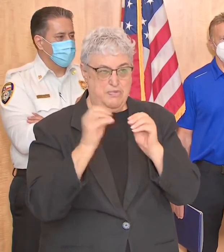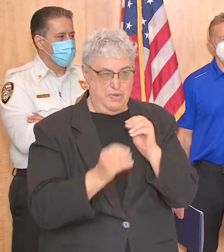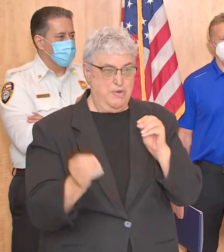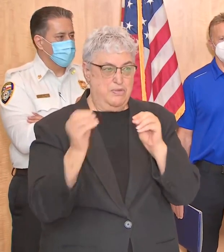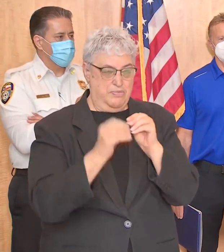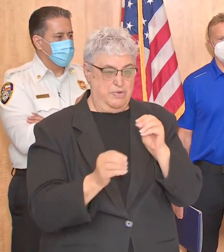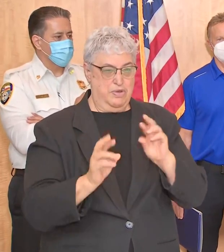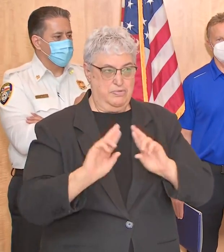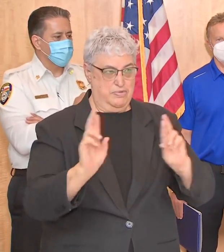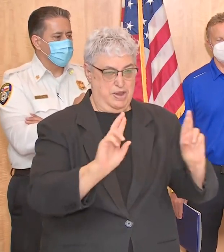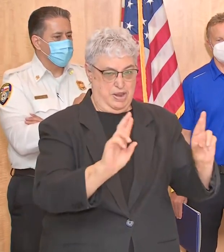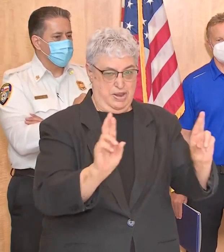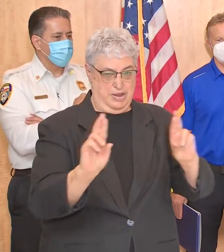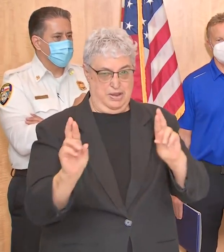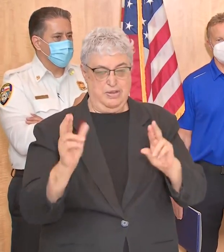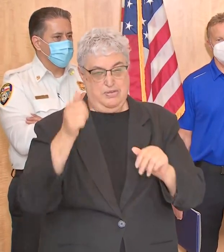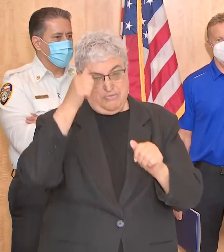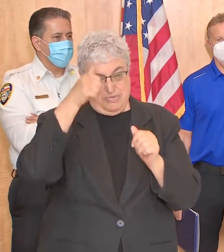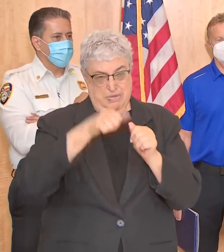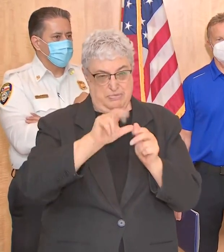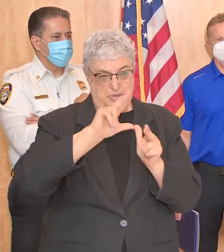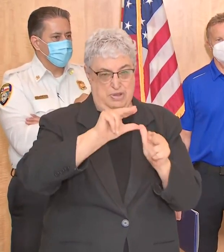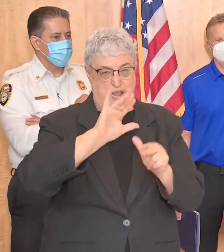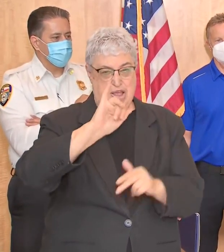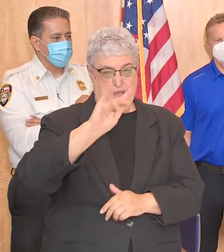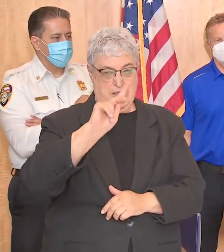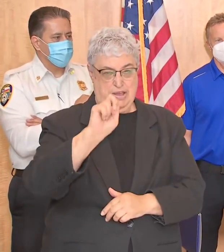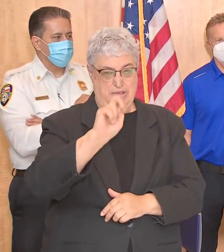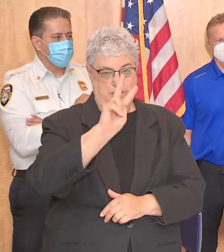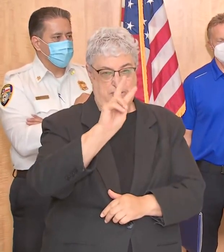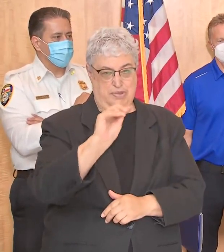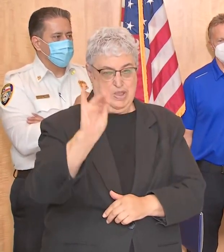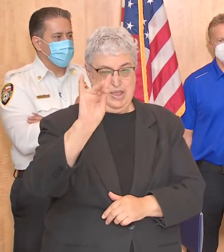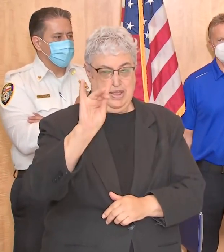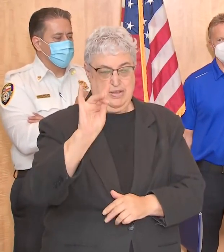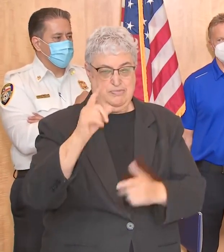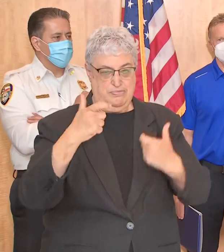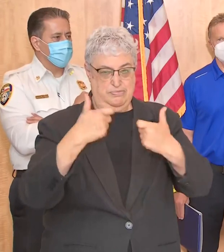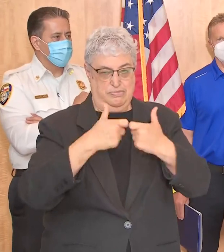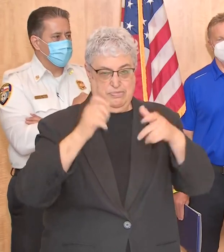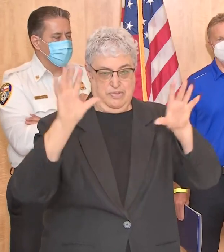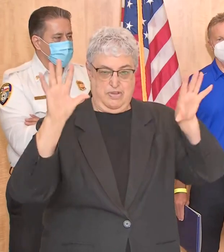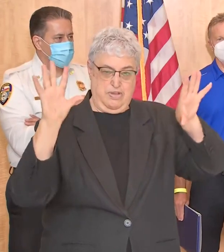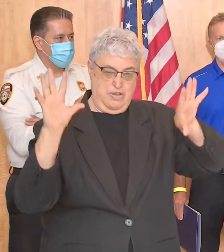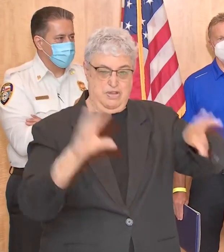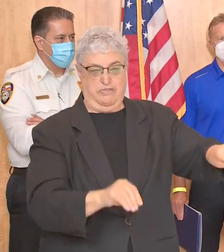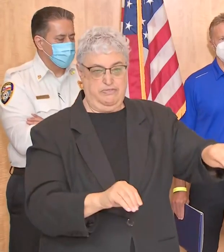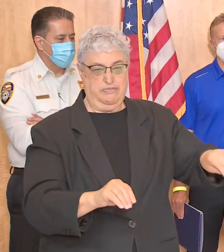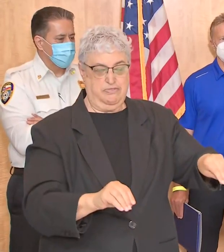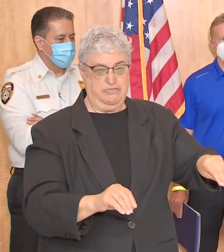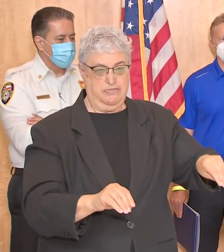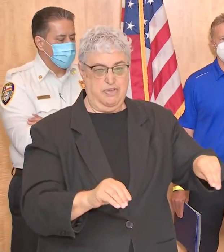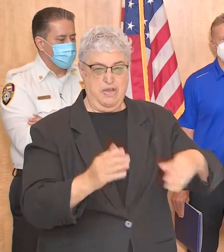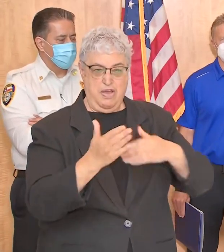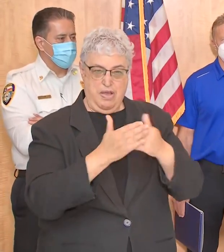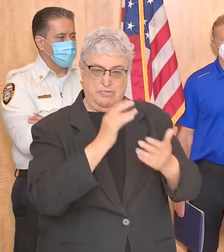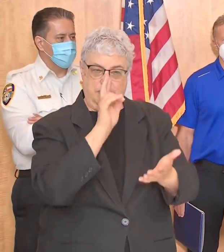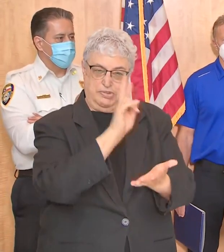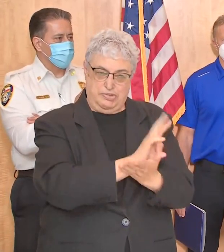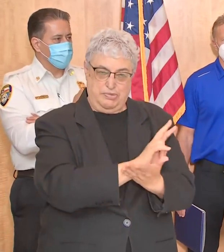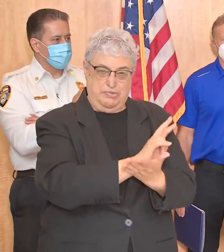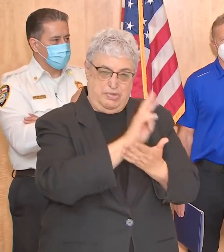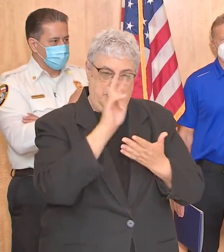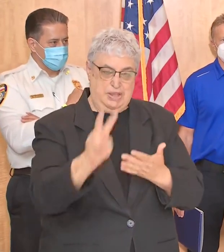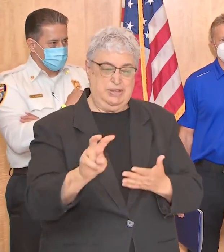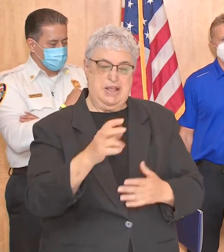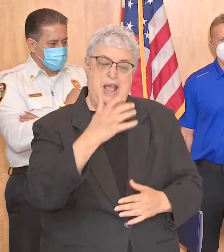as you know if you can remember from Hurricane Ike in 2008 the power went out for about 14 days and